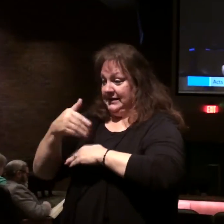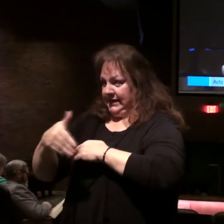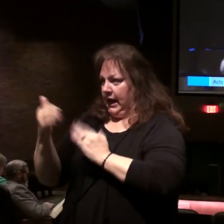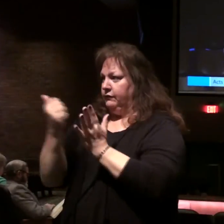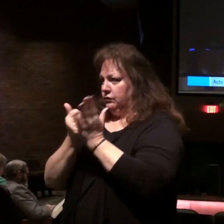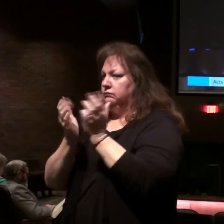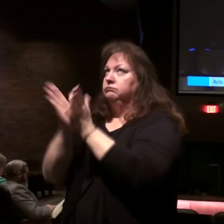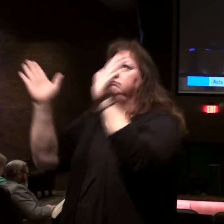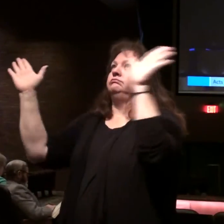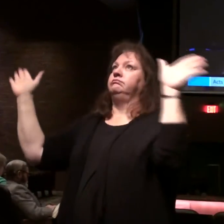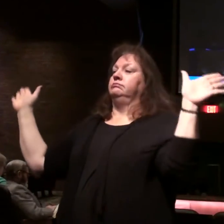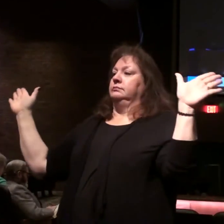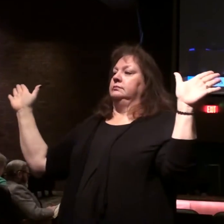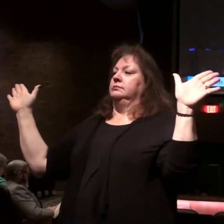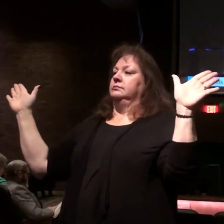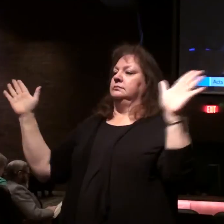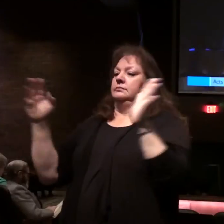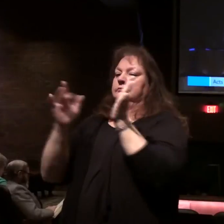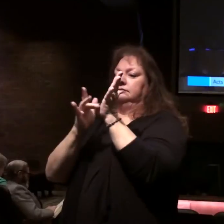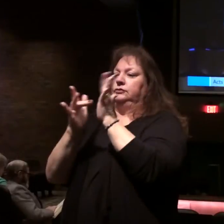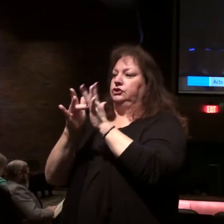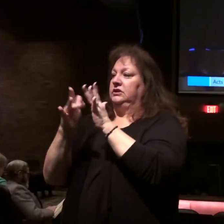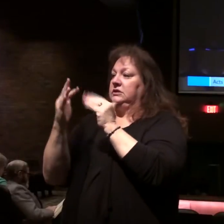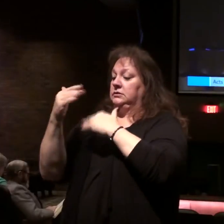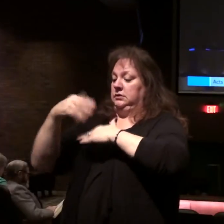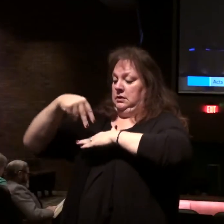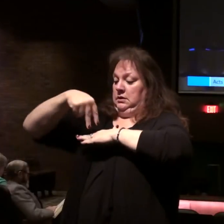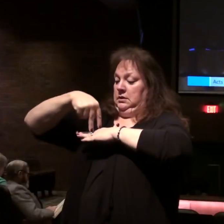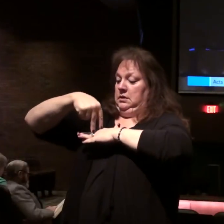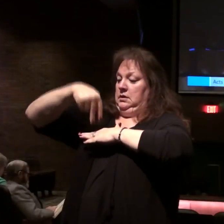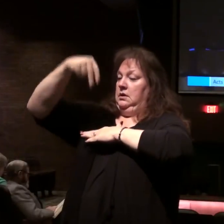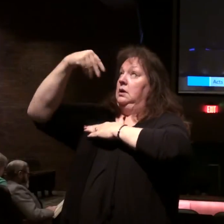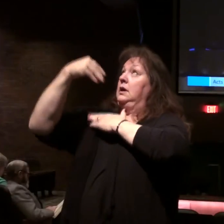the ascension marks his leaving earth